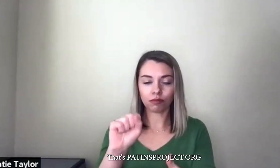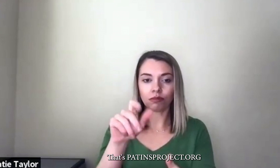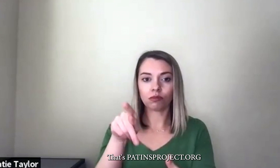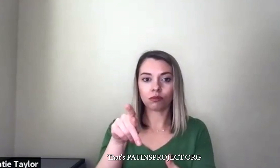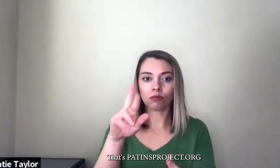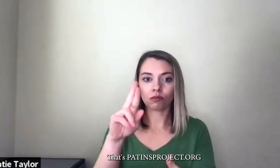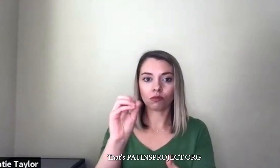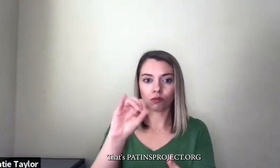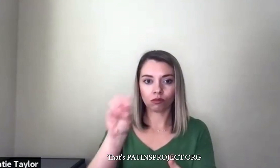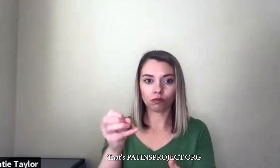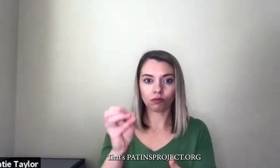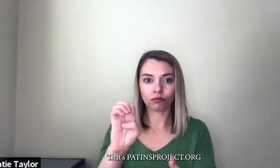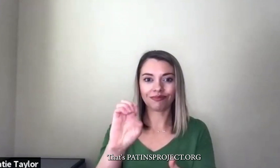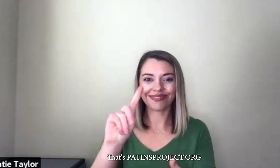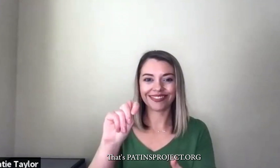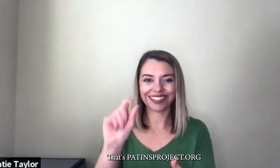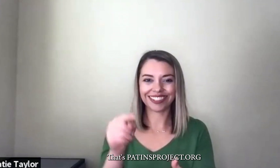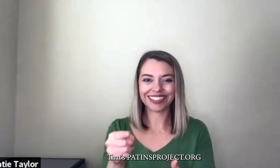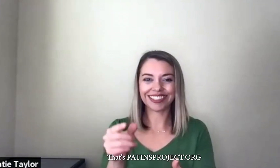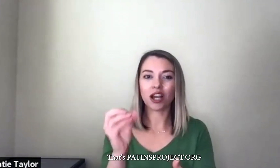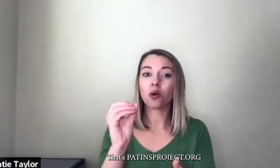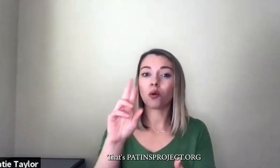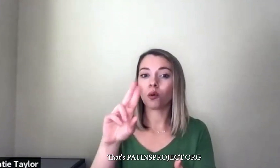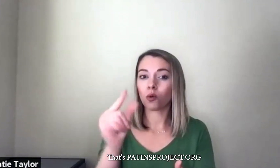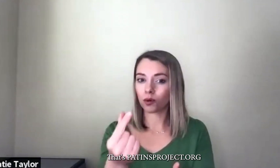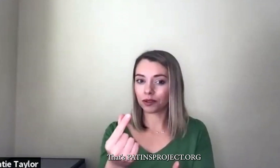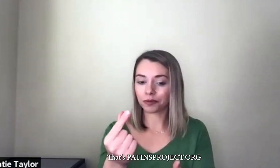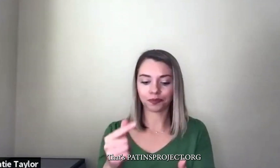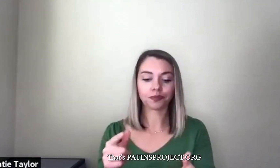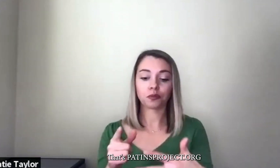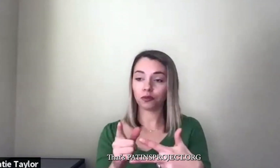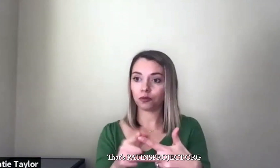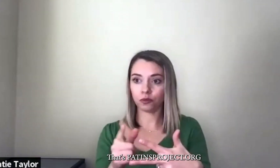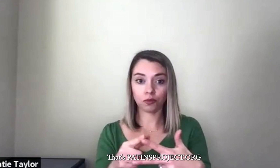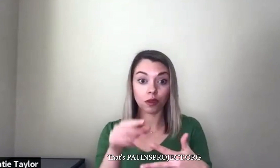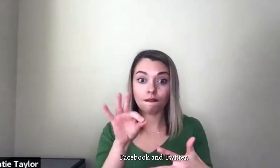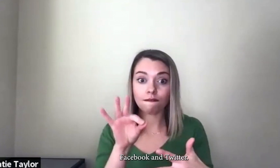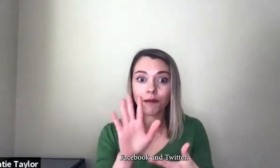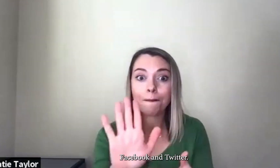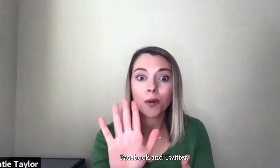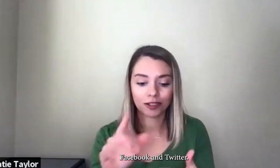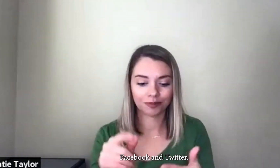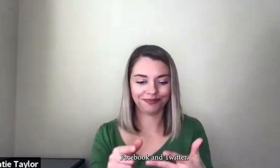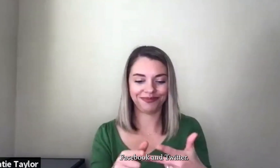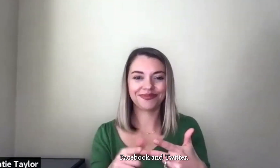-i-n-s-p-r-o-g-e-c-t.org, Facebook, and Twitter. you later.